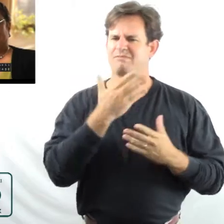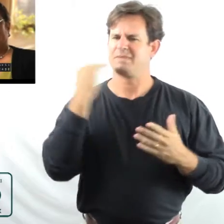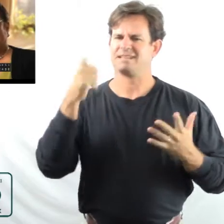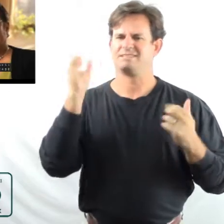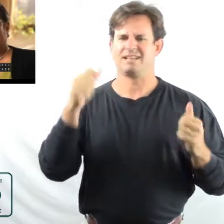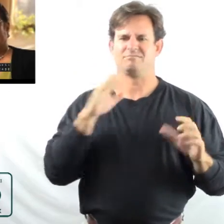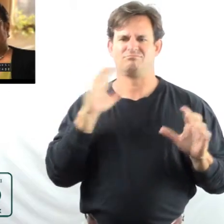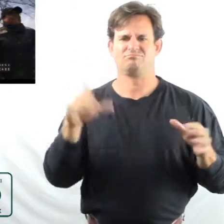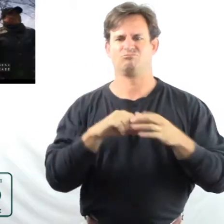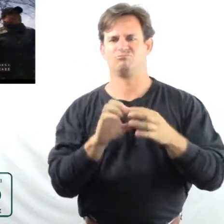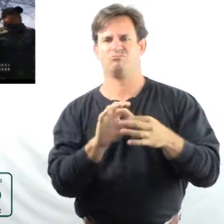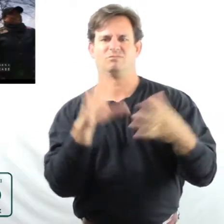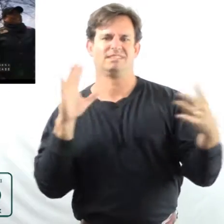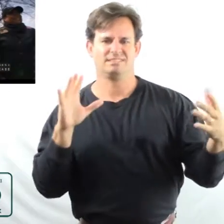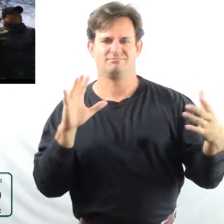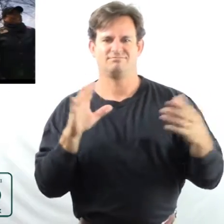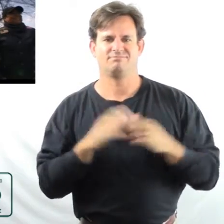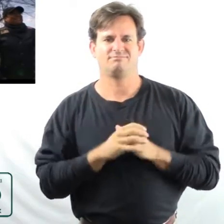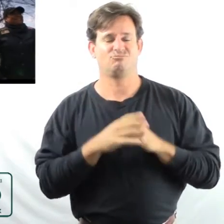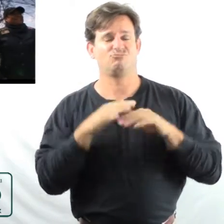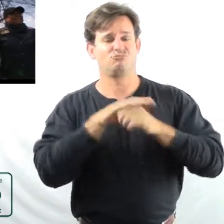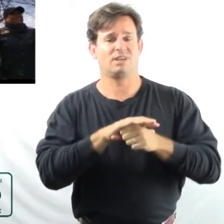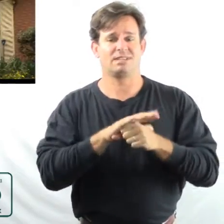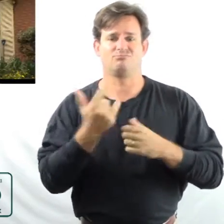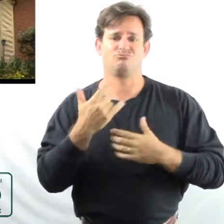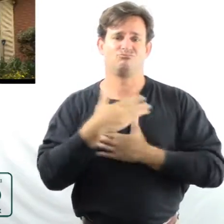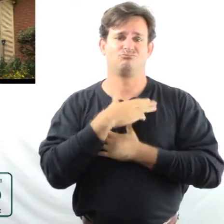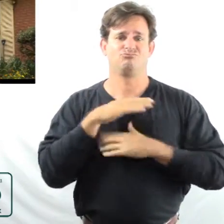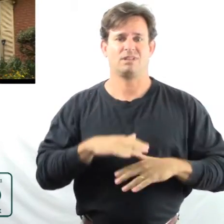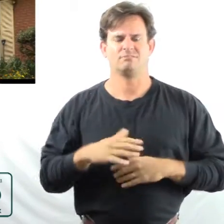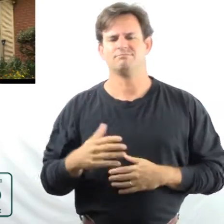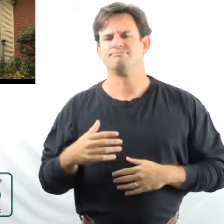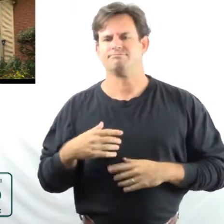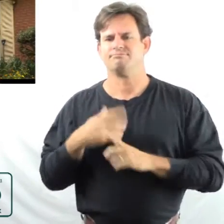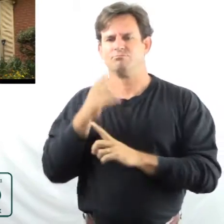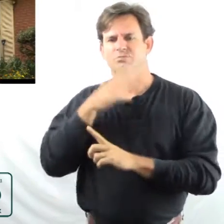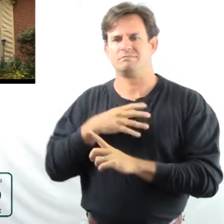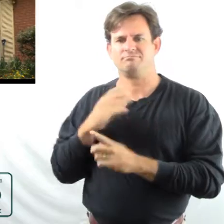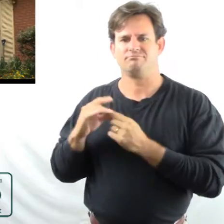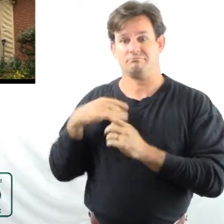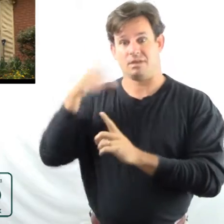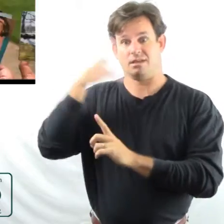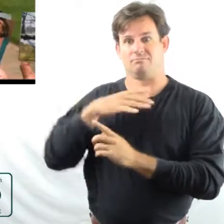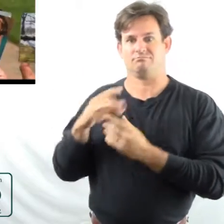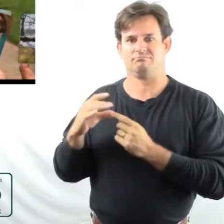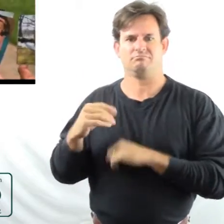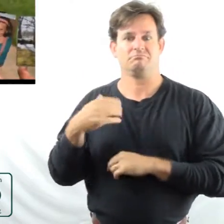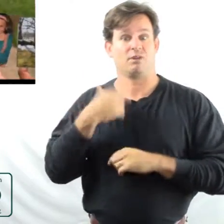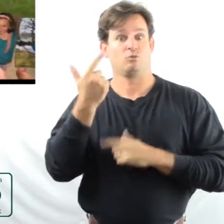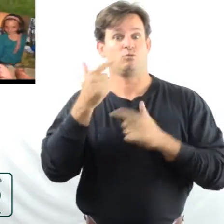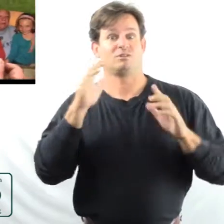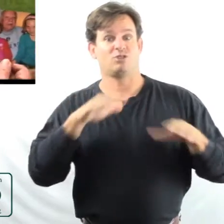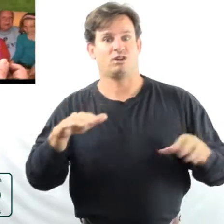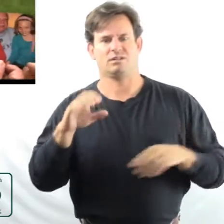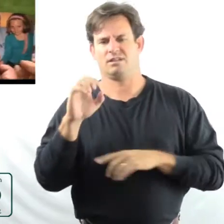you can do to release stress and to relax. My two granddaughters are Victoria Elena and Lillian